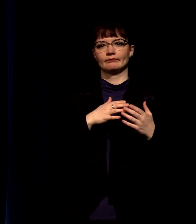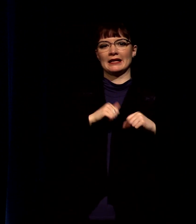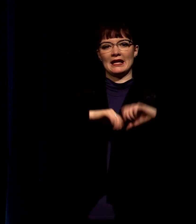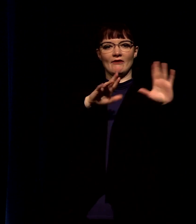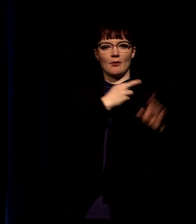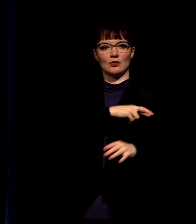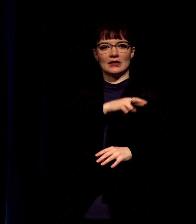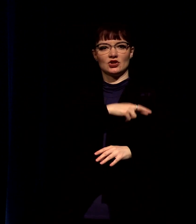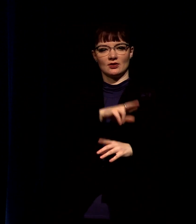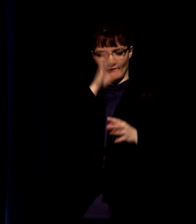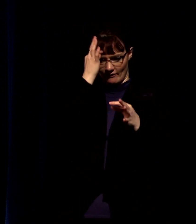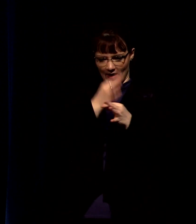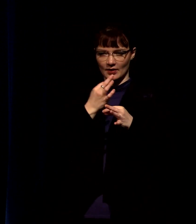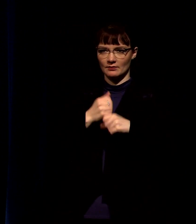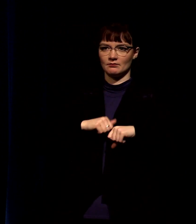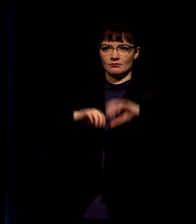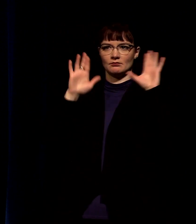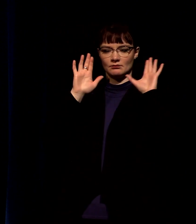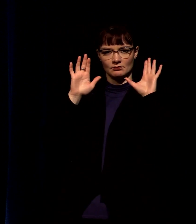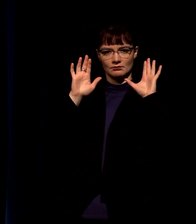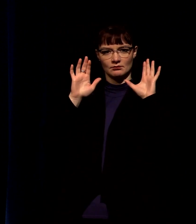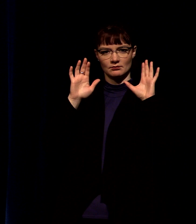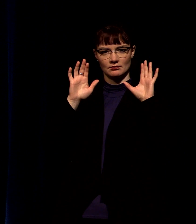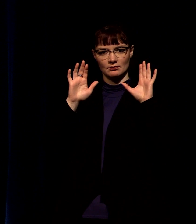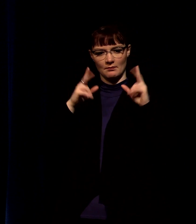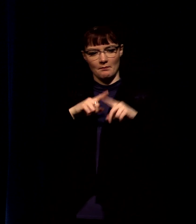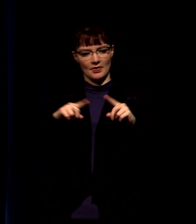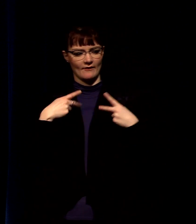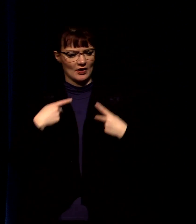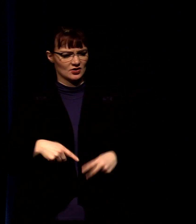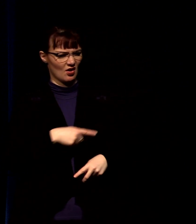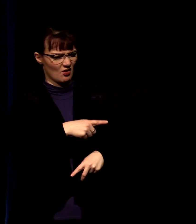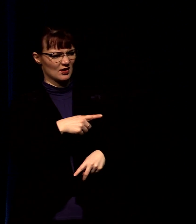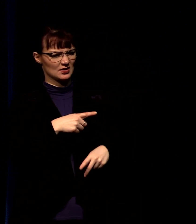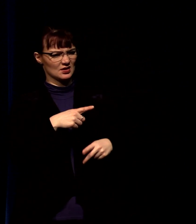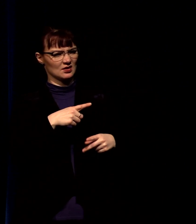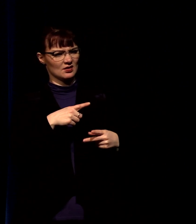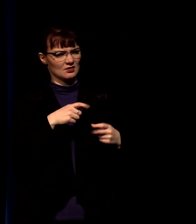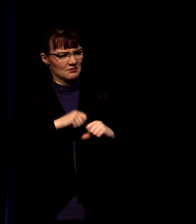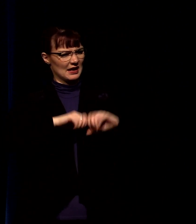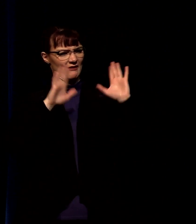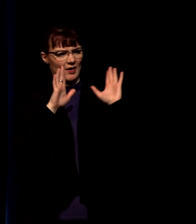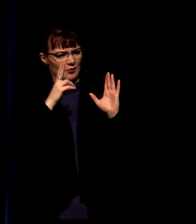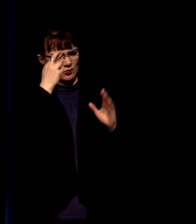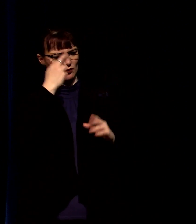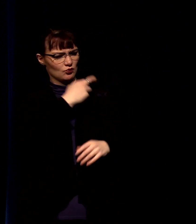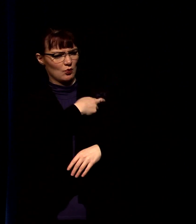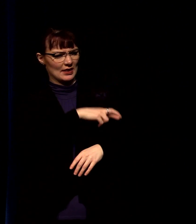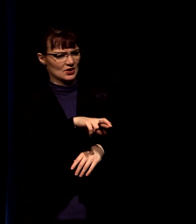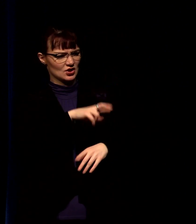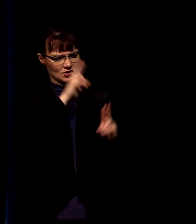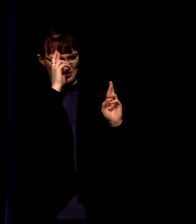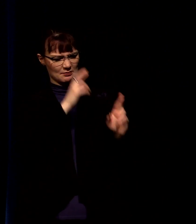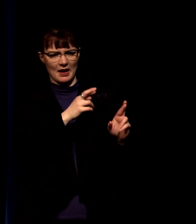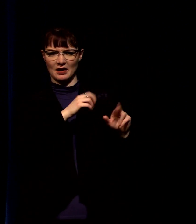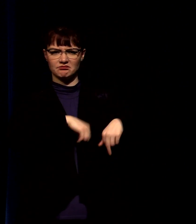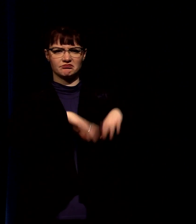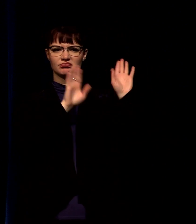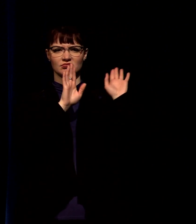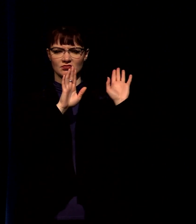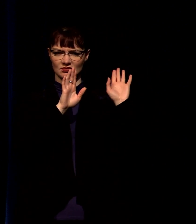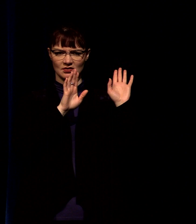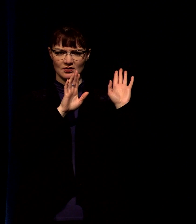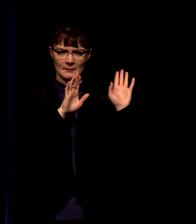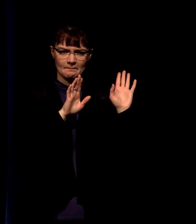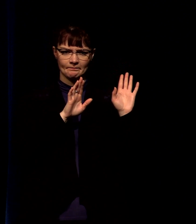pharisees and therefore or the opposite but then the pharisees will say he's lost religious respect and so this crew that he's growing with